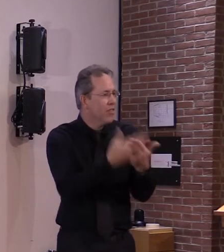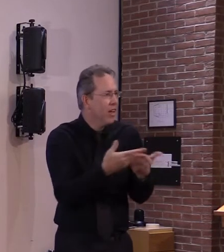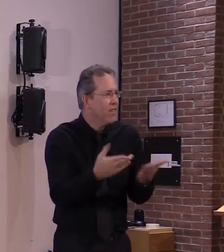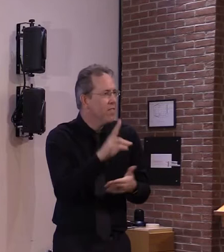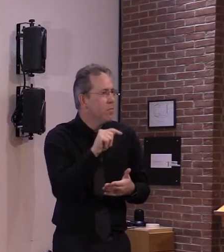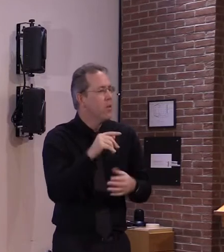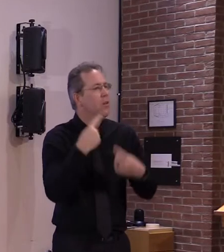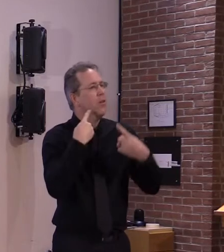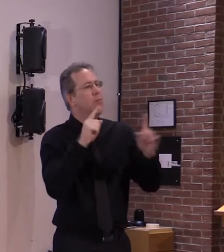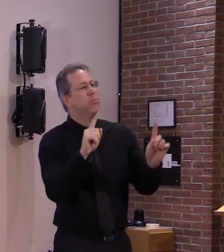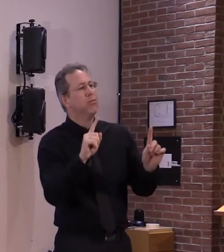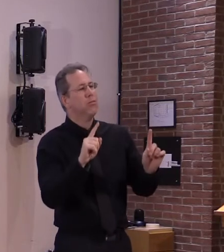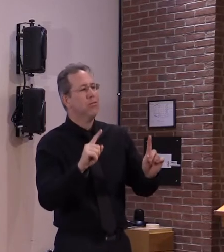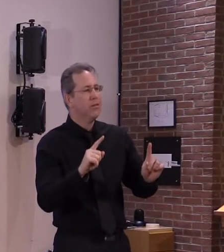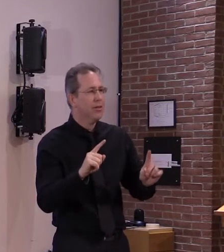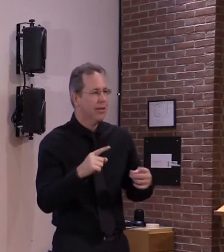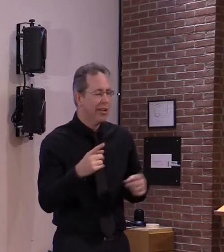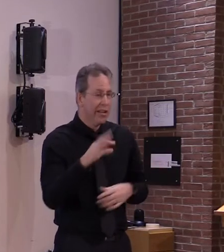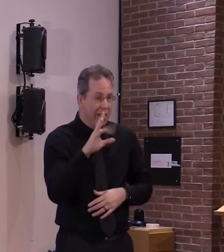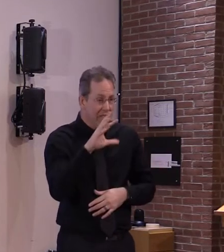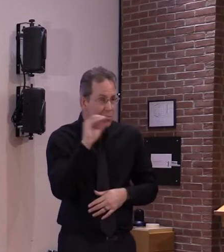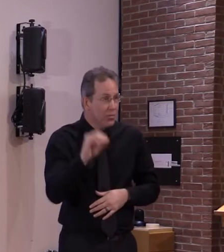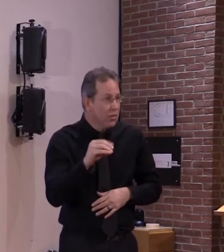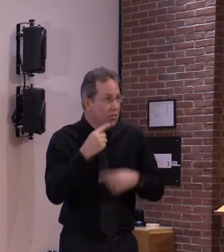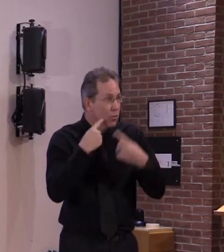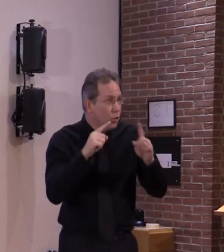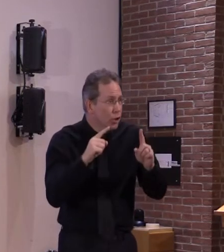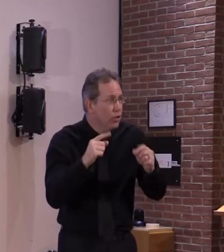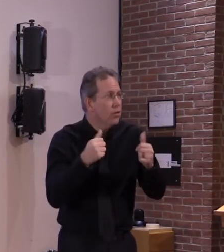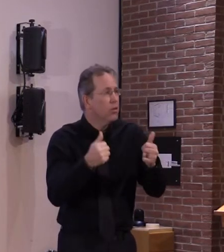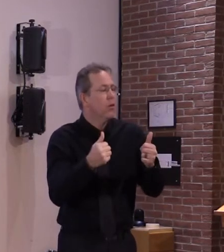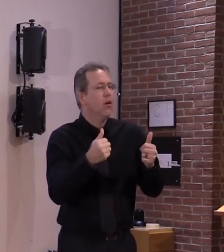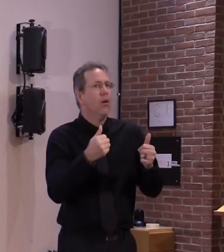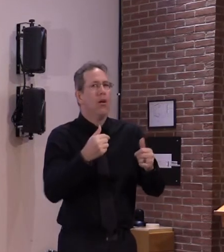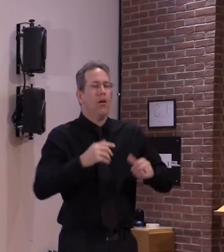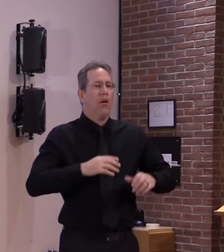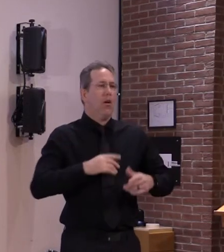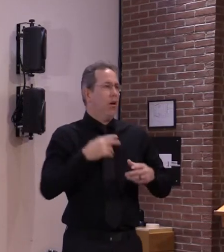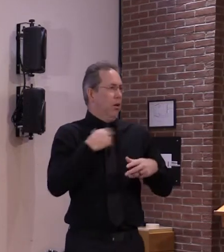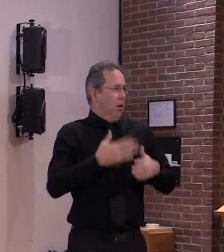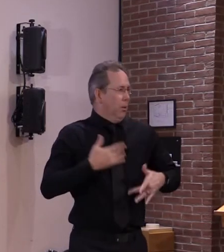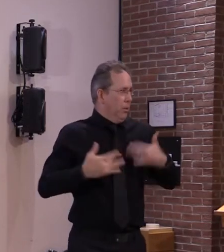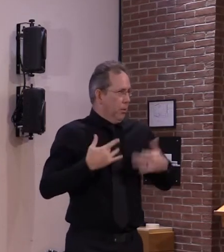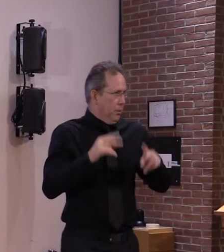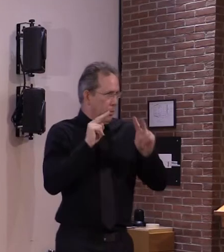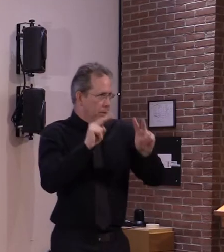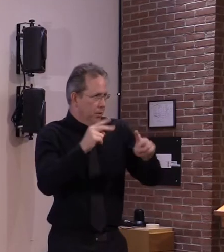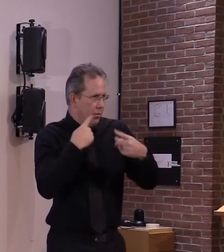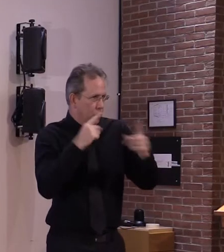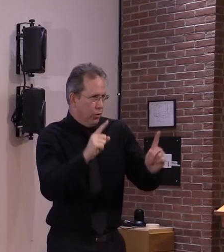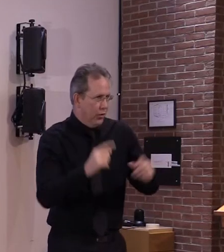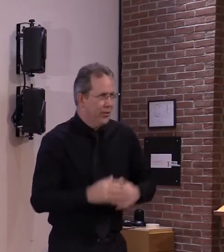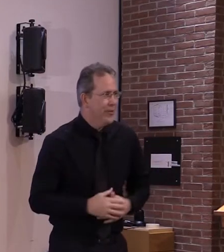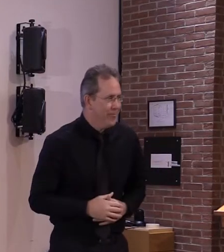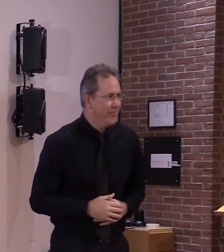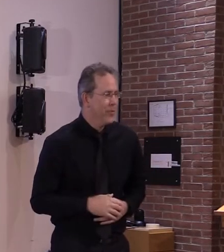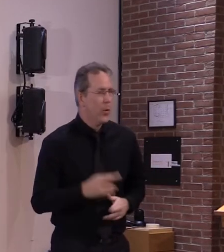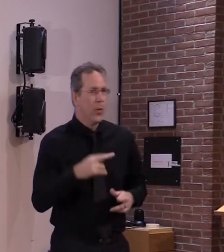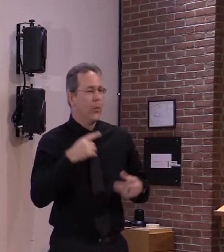it'll put an end to the pandemic this week however also delivers us great sadness